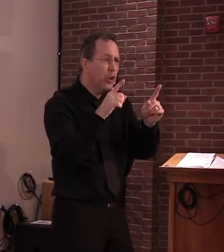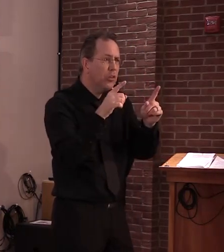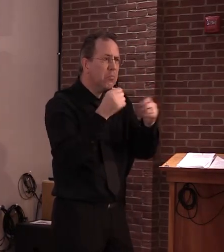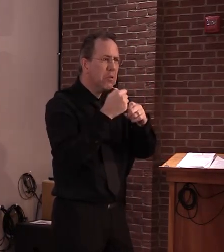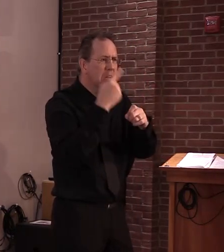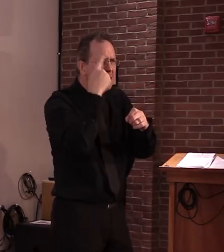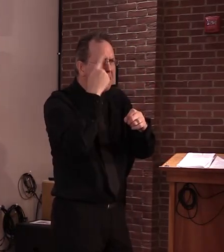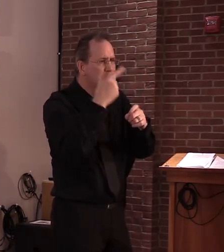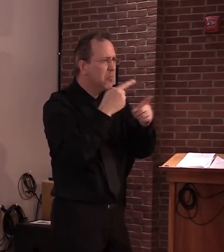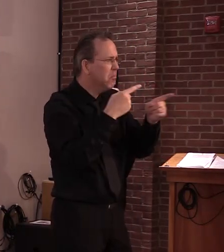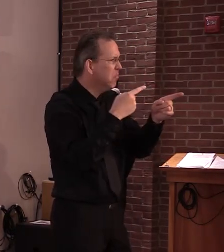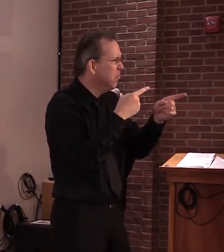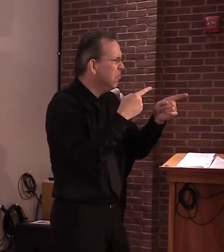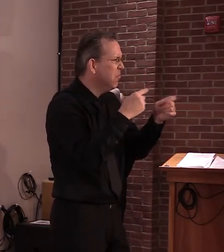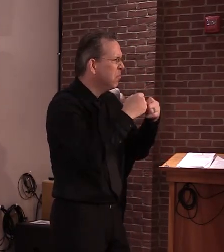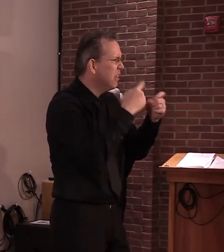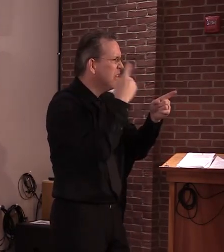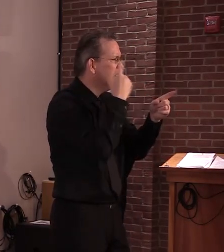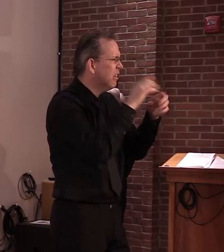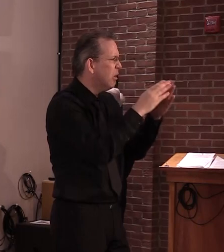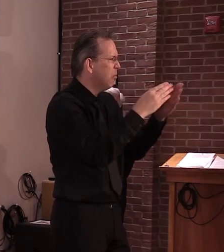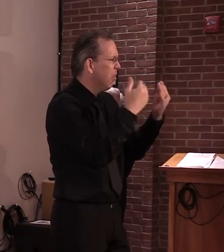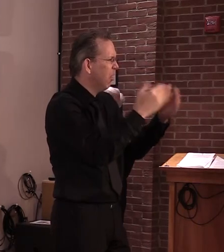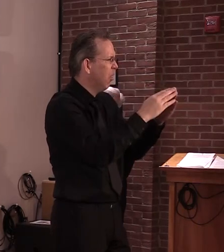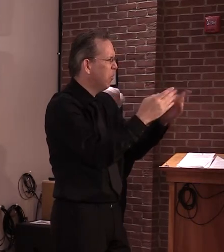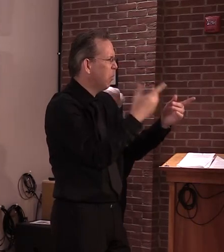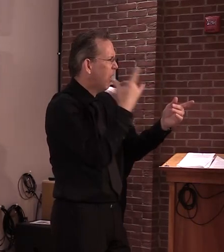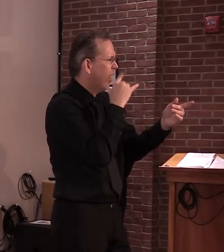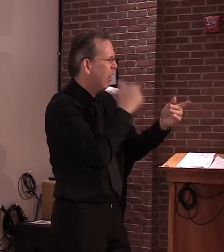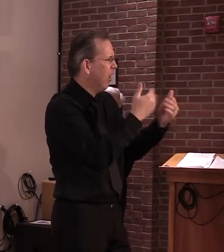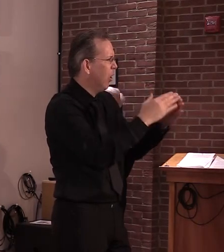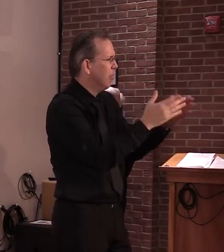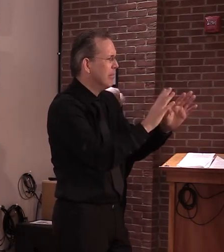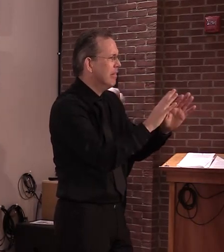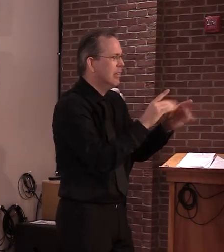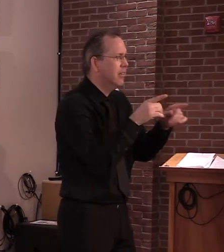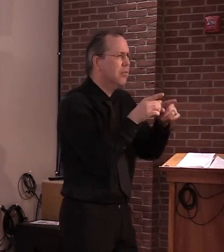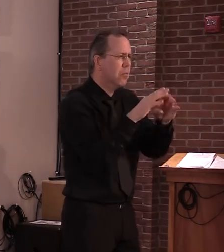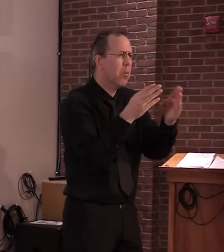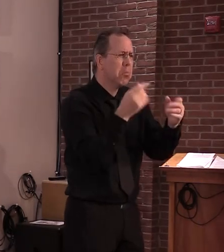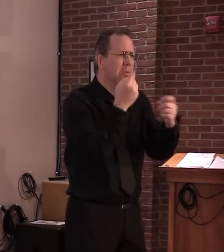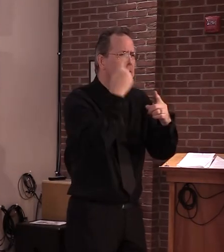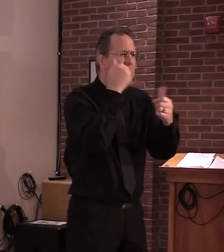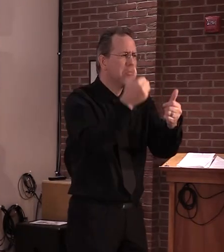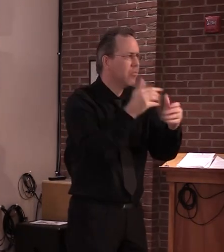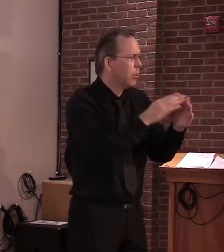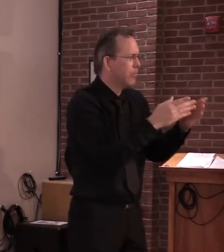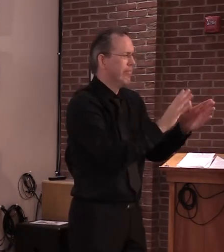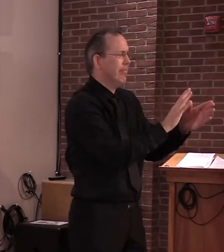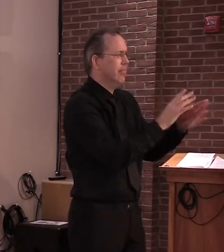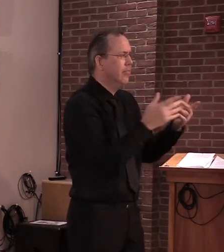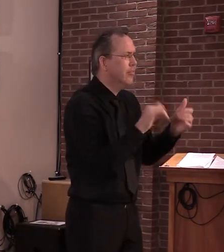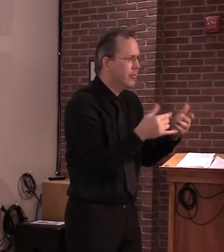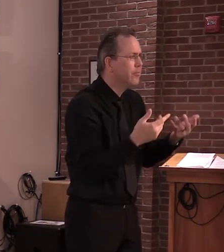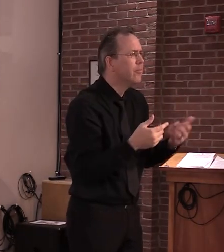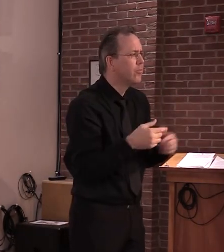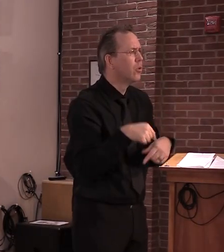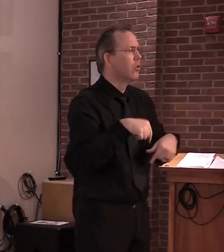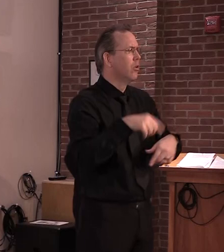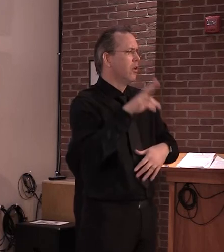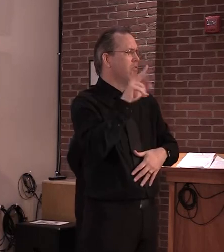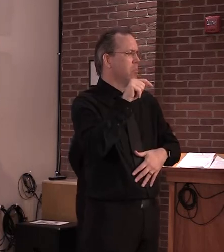and this state does that. I can tell you that in our state, um, careful, we're doing this very, very carefully and